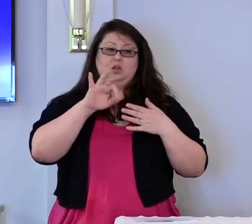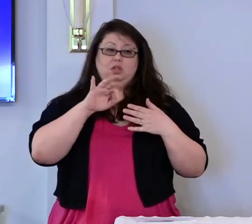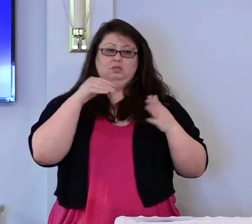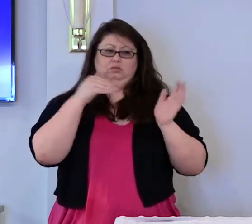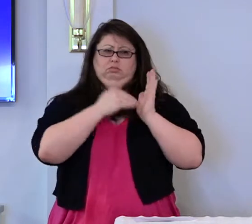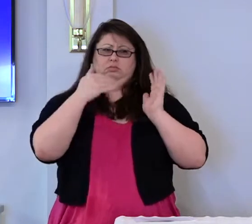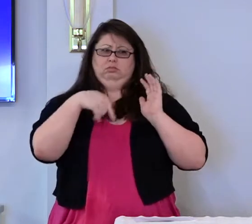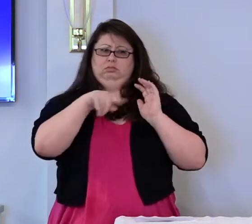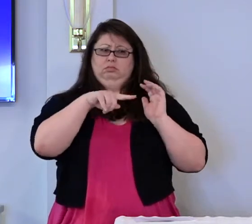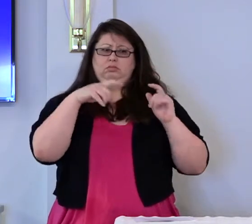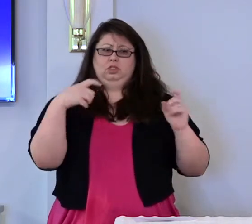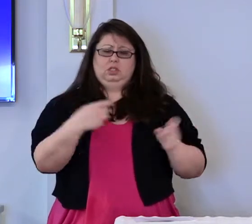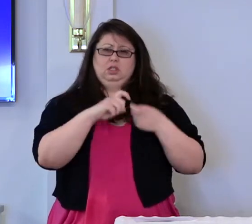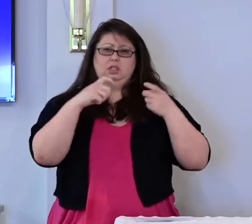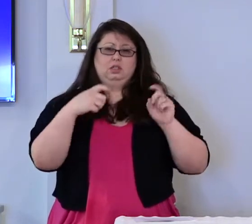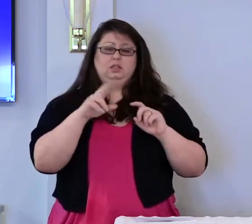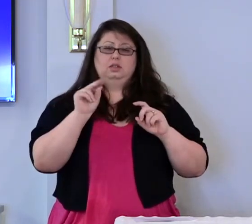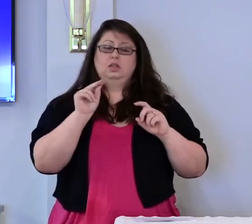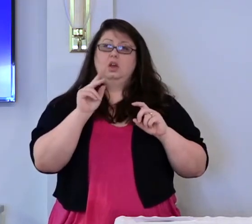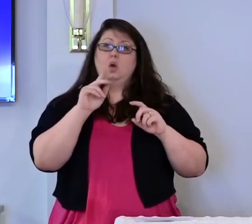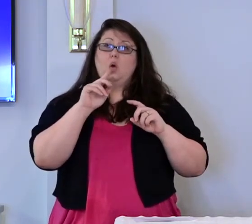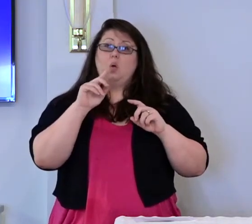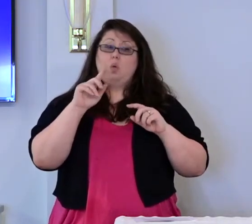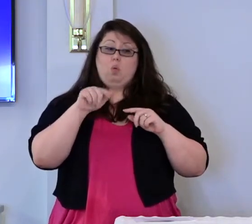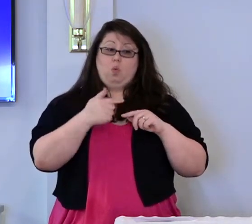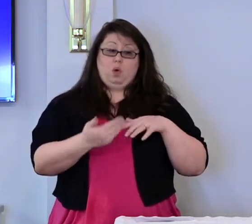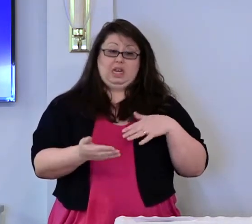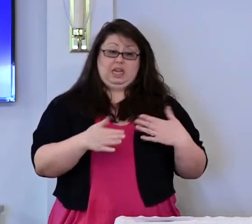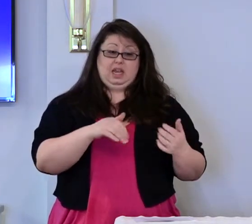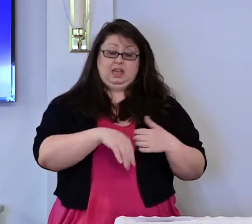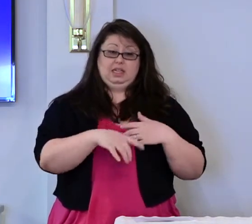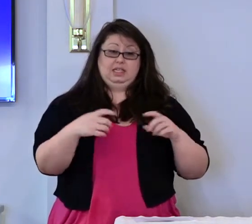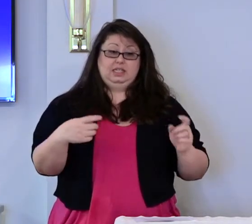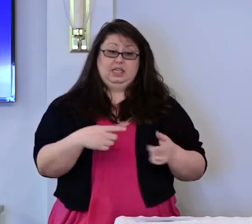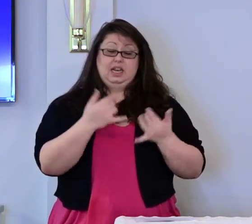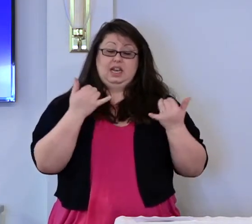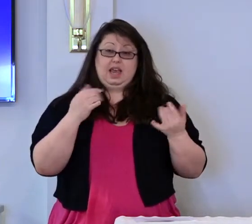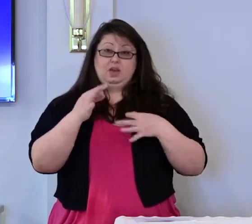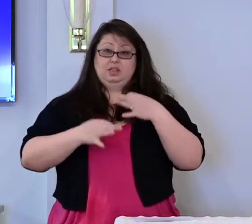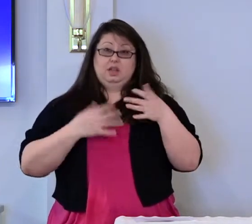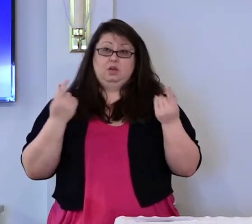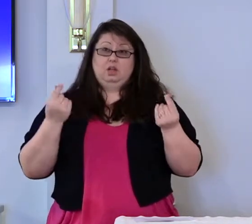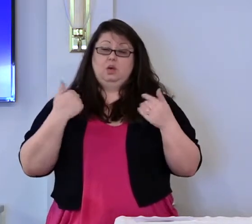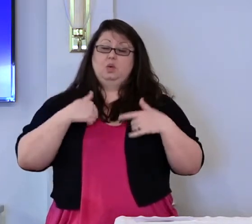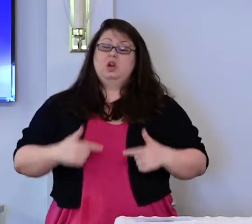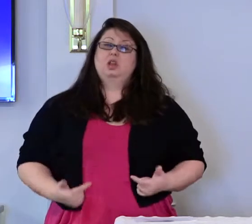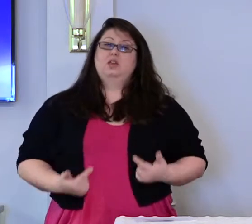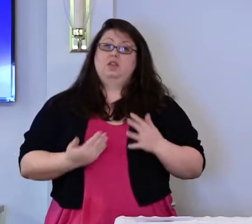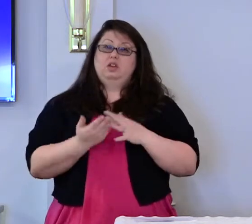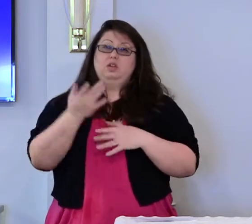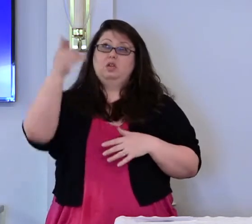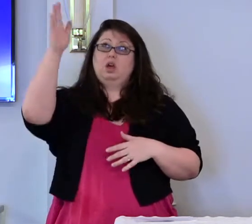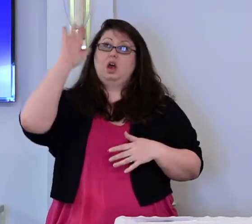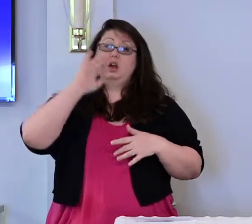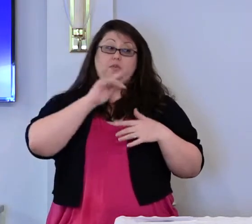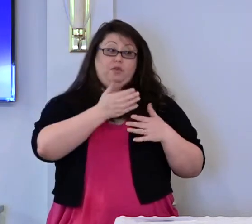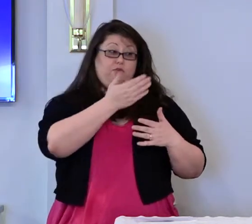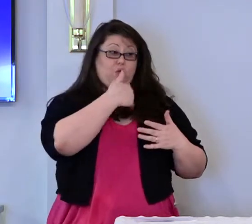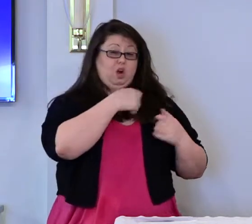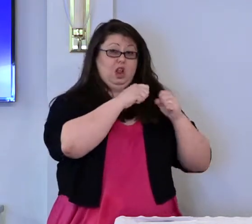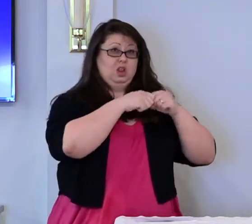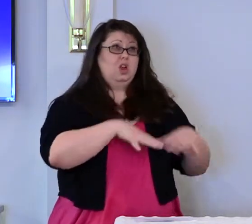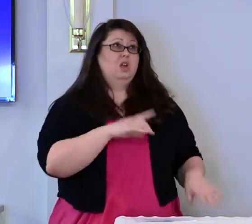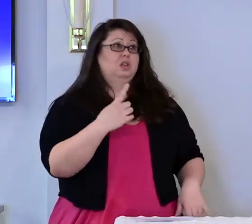against us. Once dead in sin, we are now alive in God. Once lost,